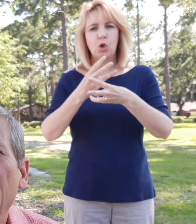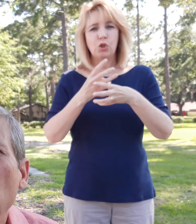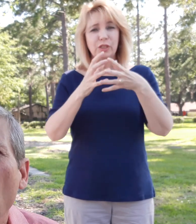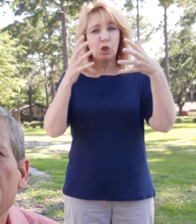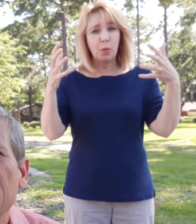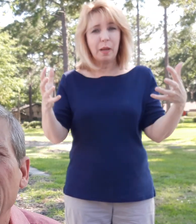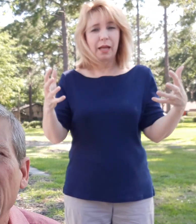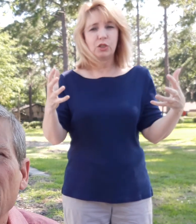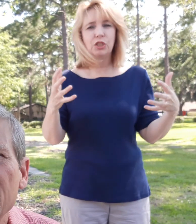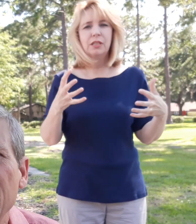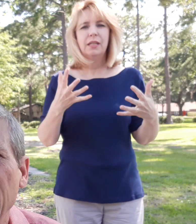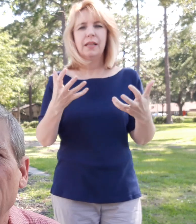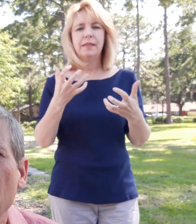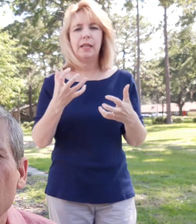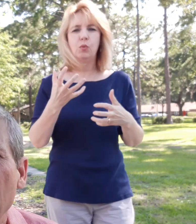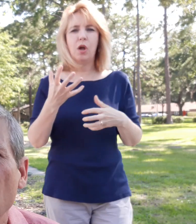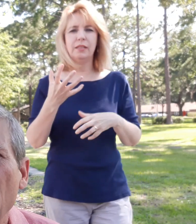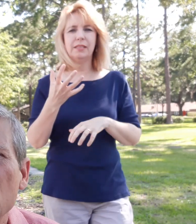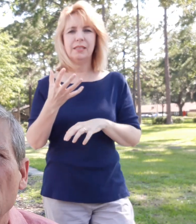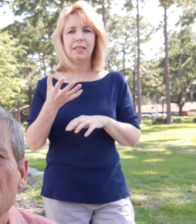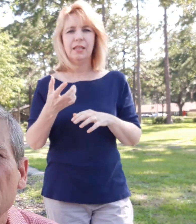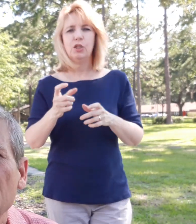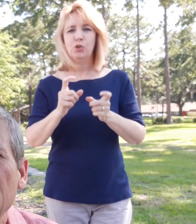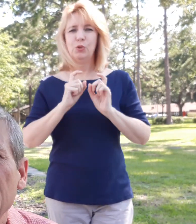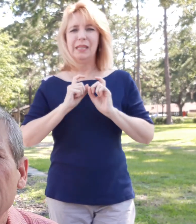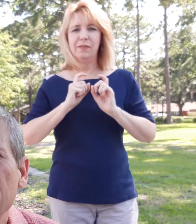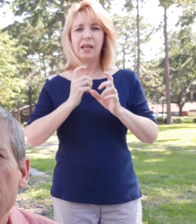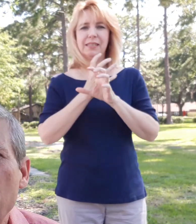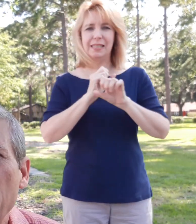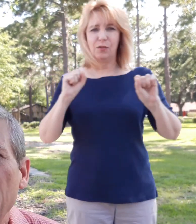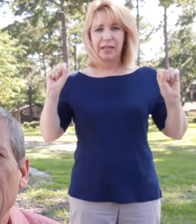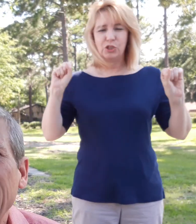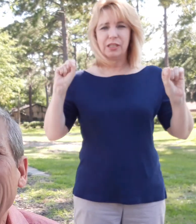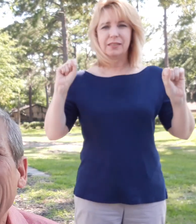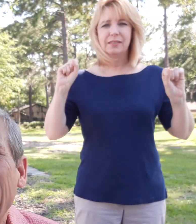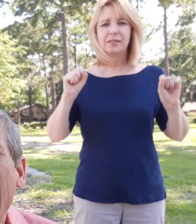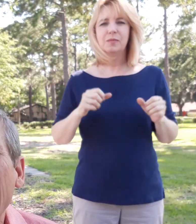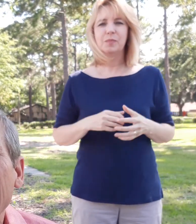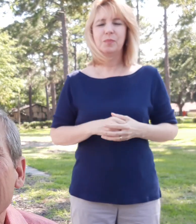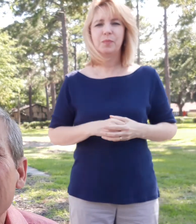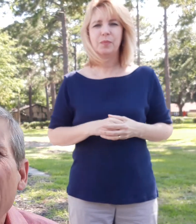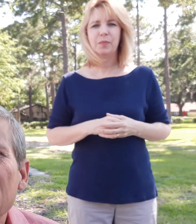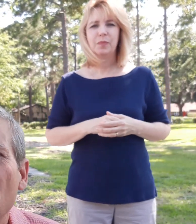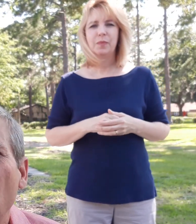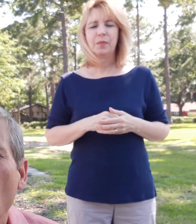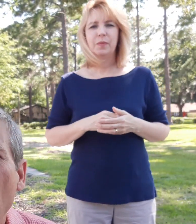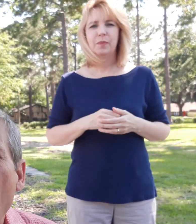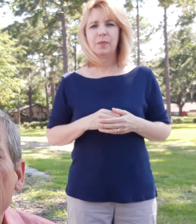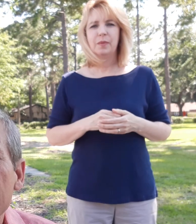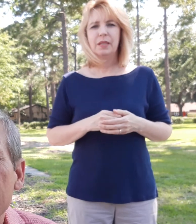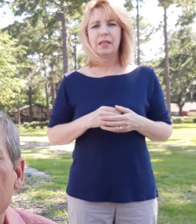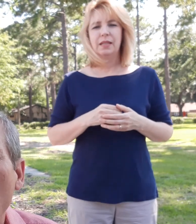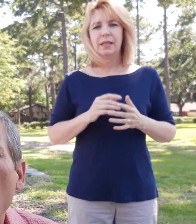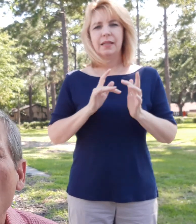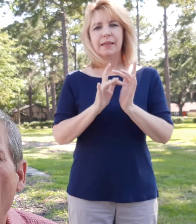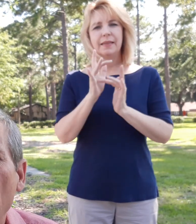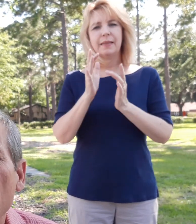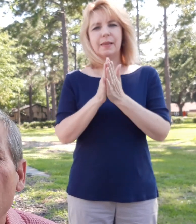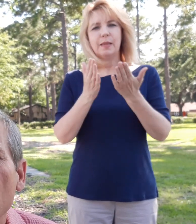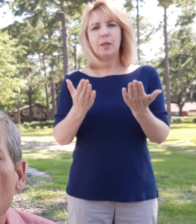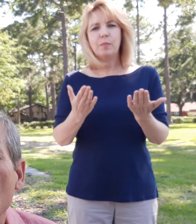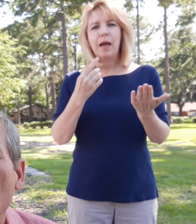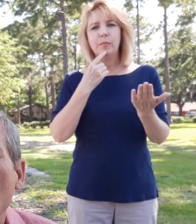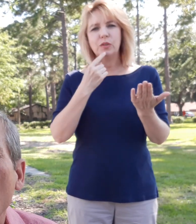that He wants to give us the gift of salvation. And it says, For God so